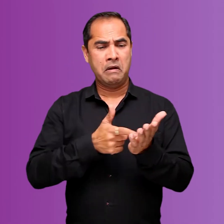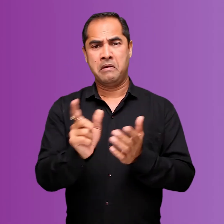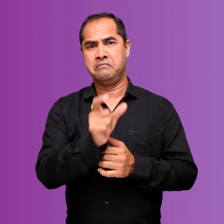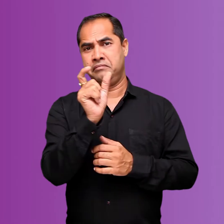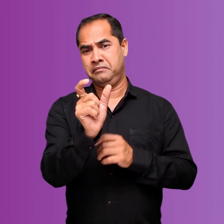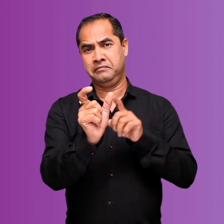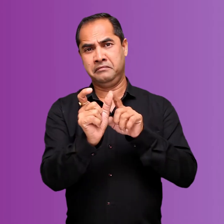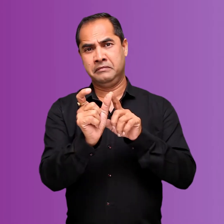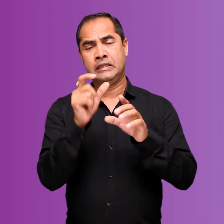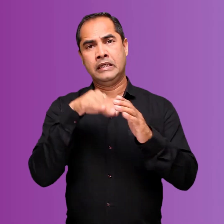farming.